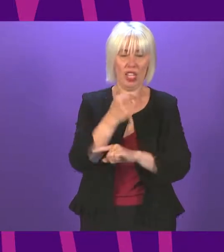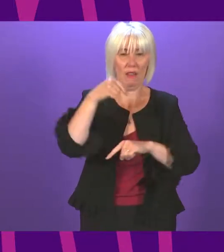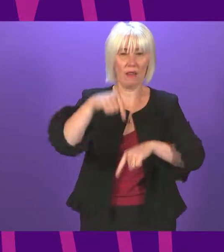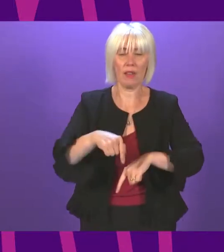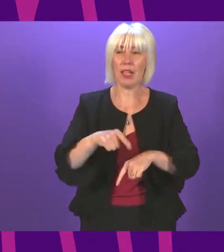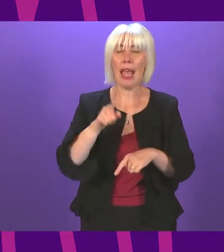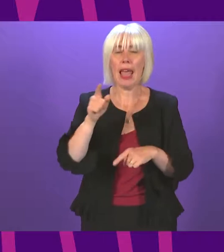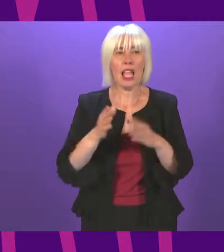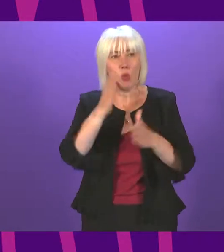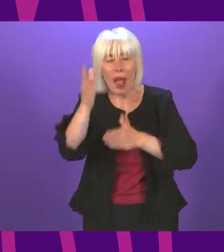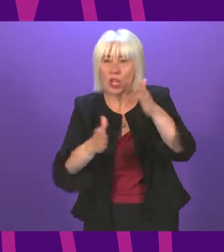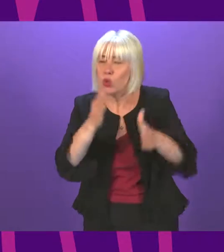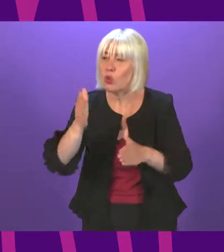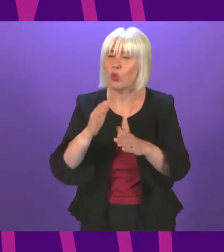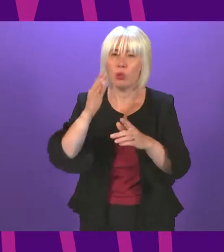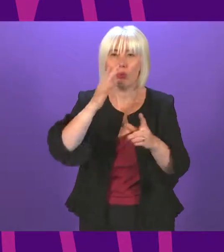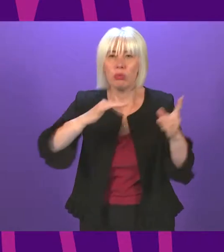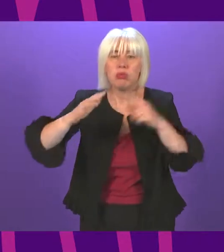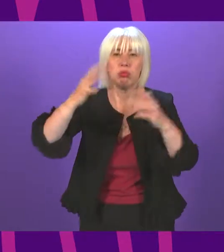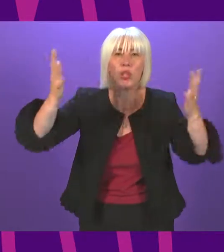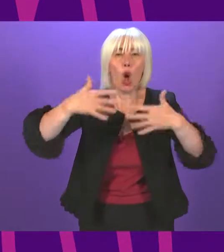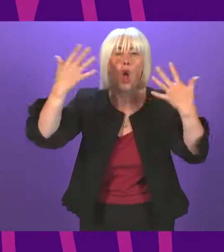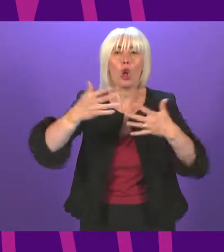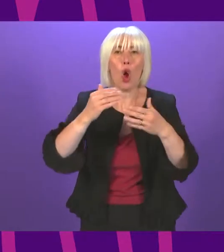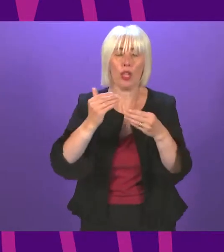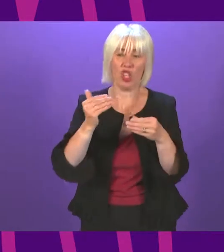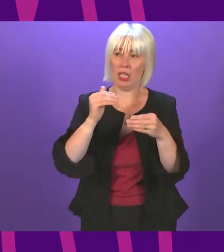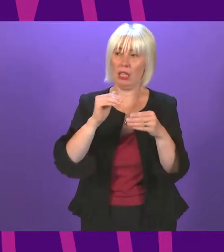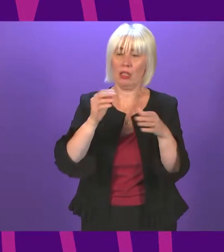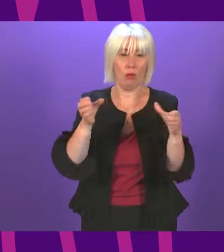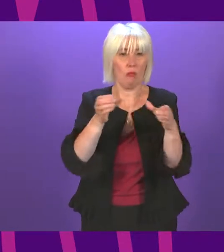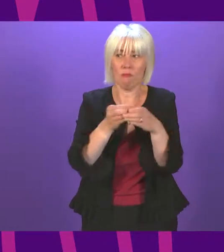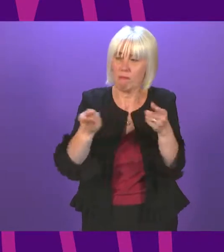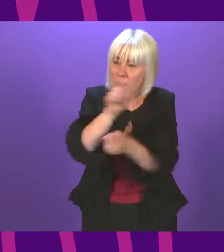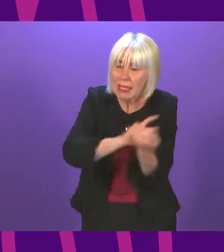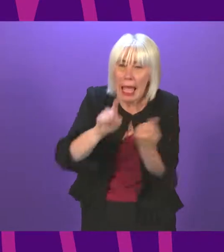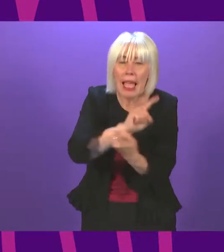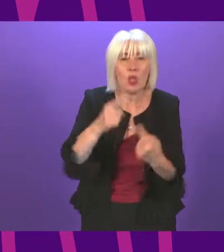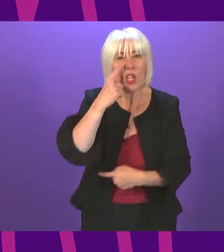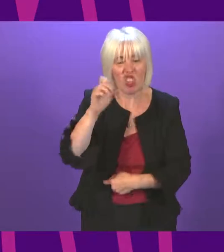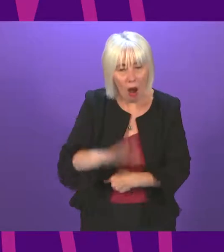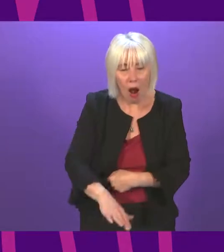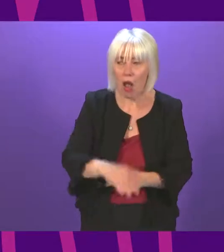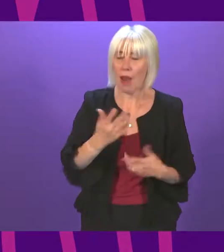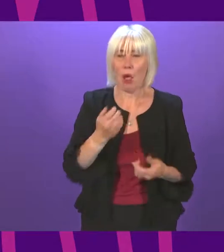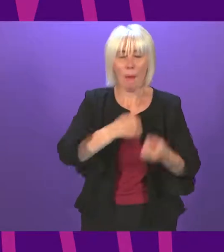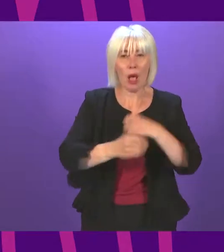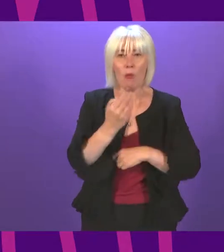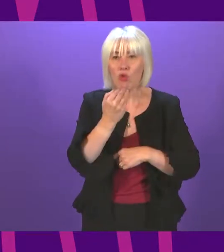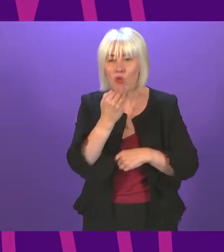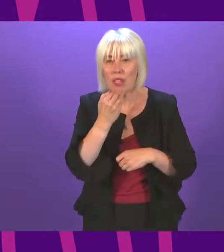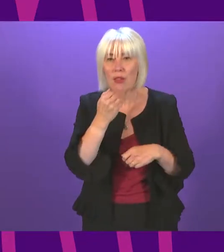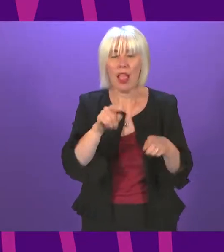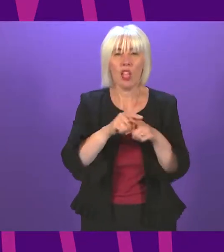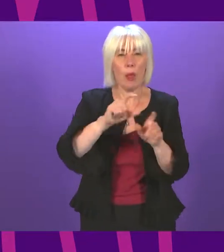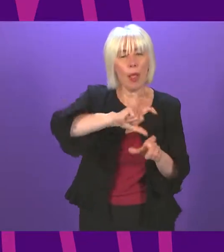ecology party meetings as a kid by his mum, Rose, to joining a Scottish Green party that had about 300 members as an adult, to the Rainbow Parliament